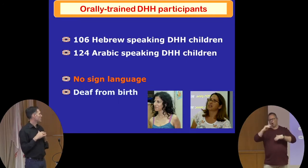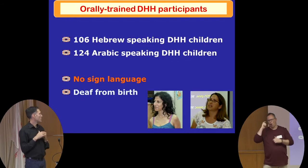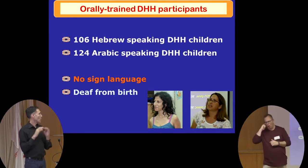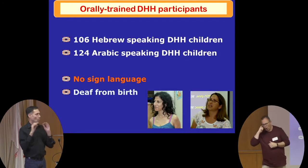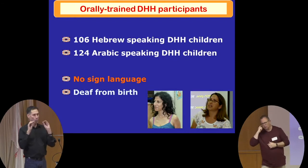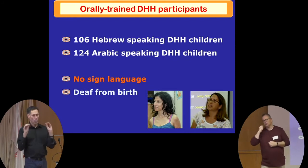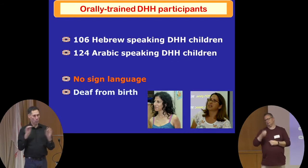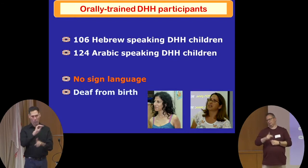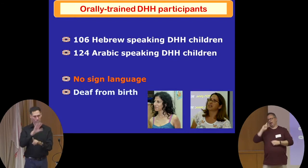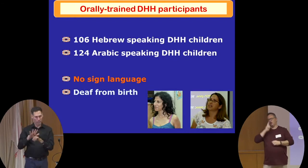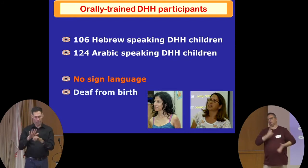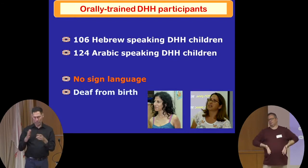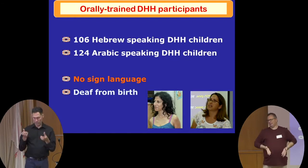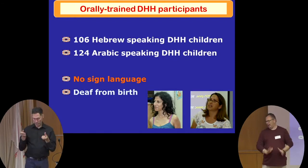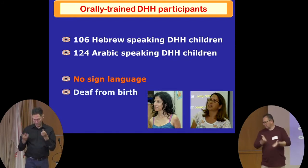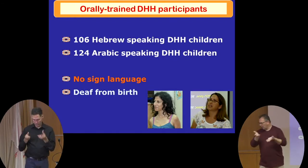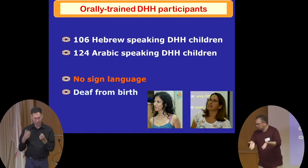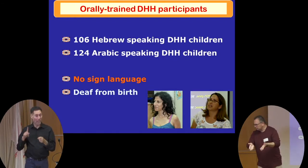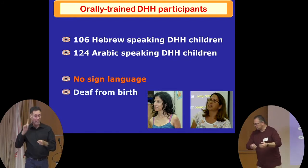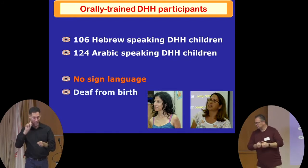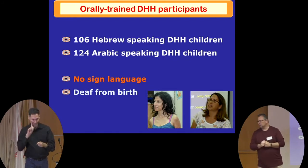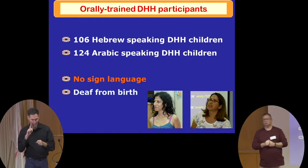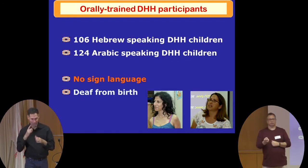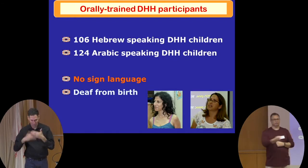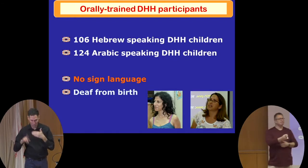any sign language. And they are deaf from birth. And what do we find?